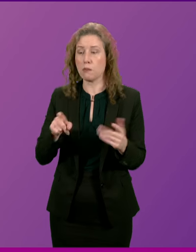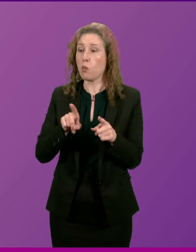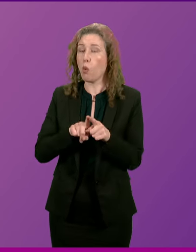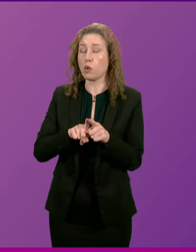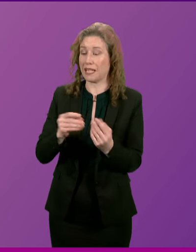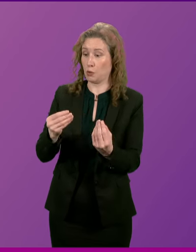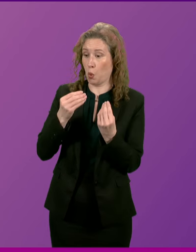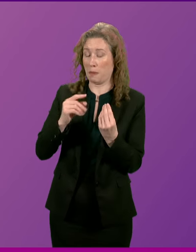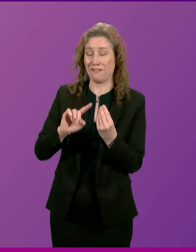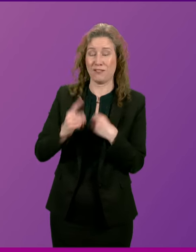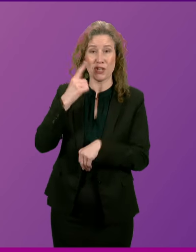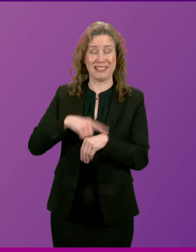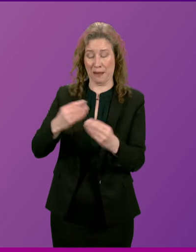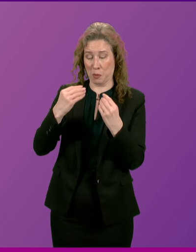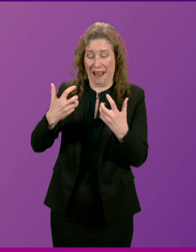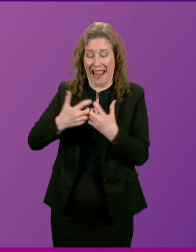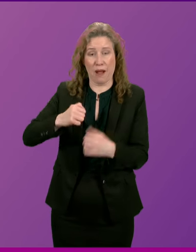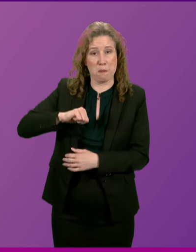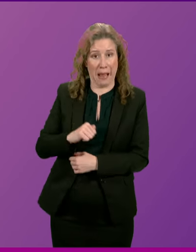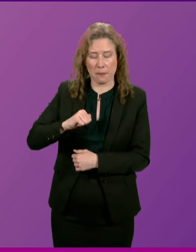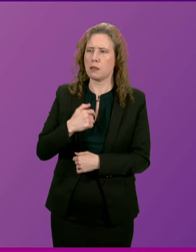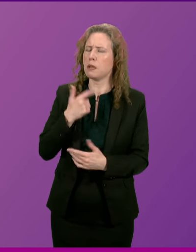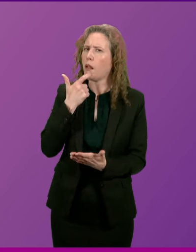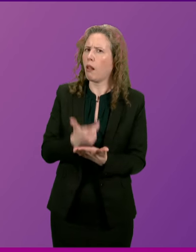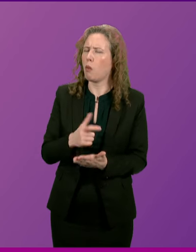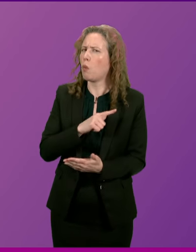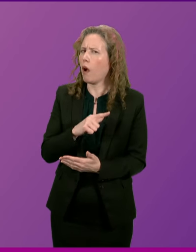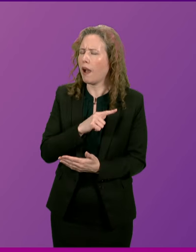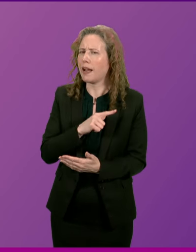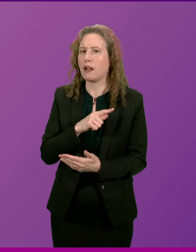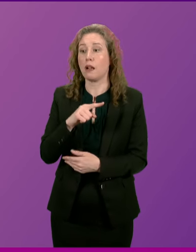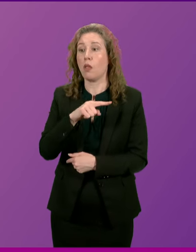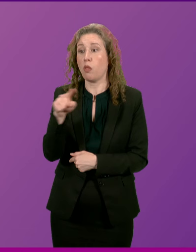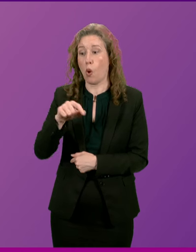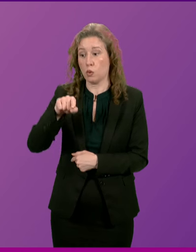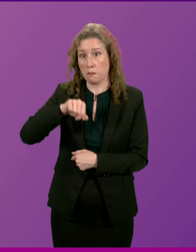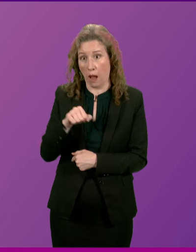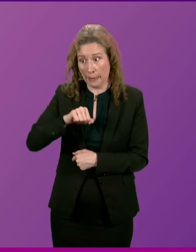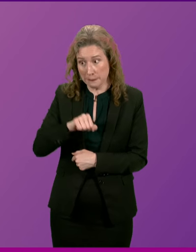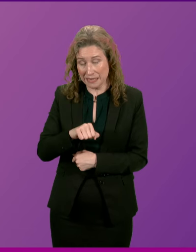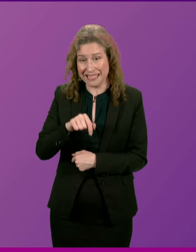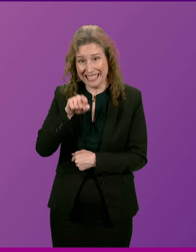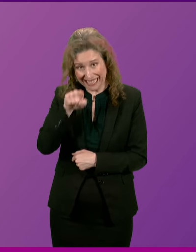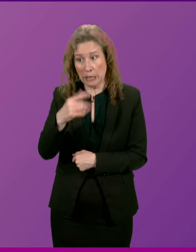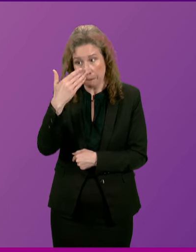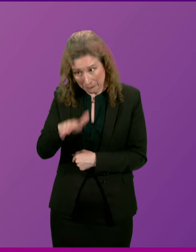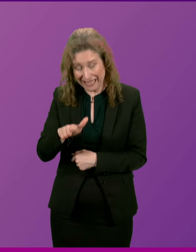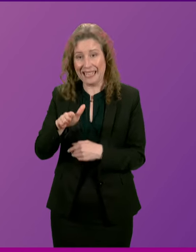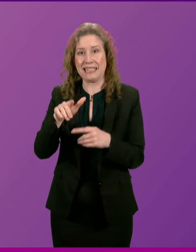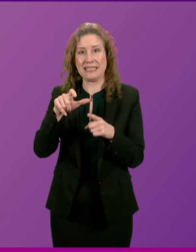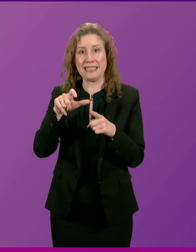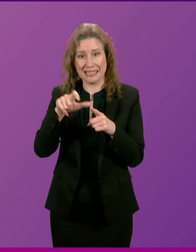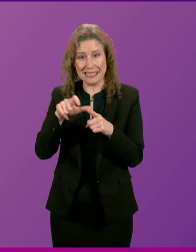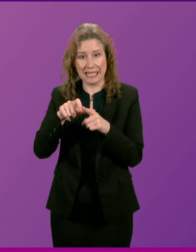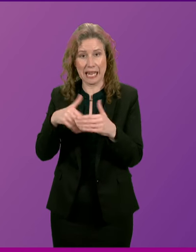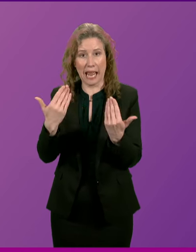taught me my first ever bagpipe lesson. What blew me away was that those were the pipes that he'd used to bring the troops ashore at Sword